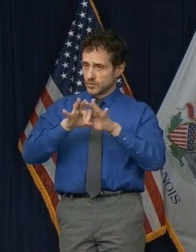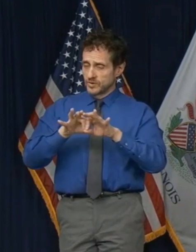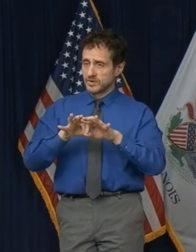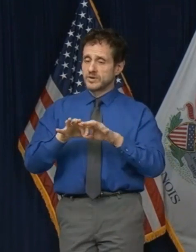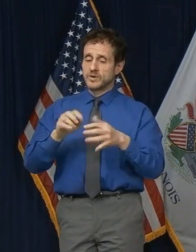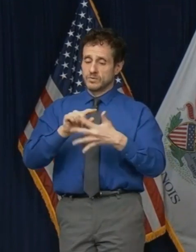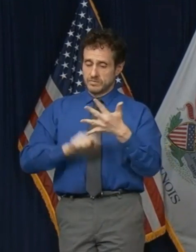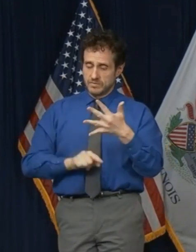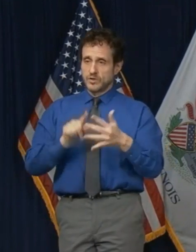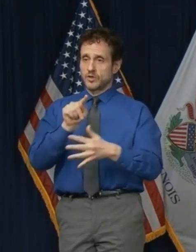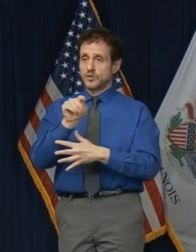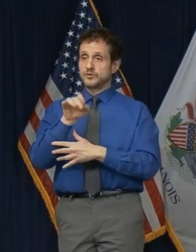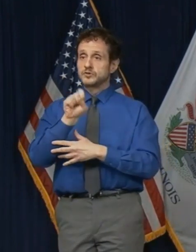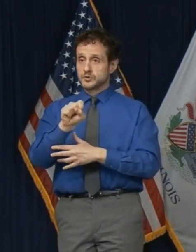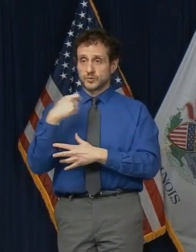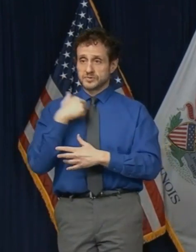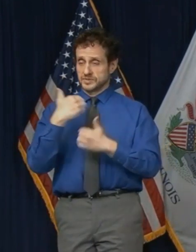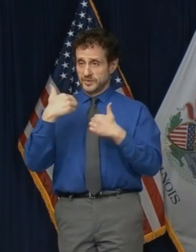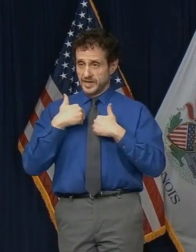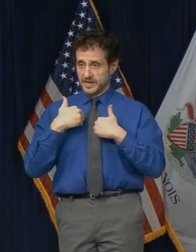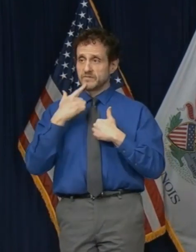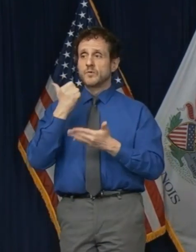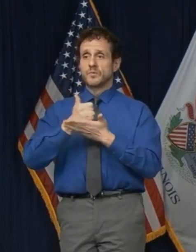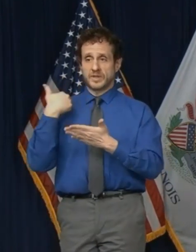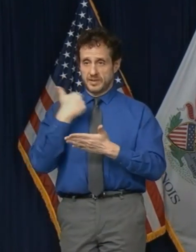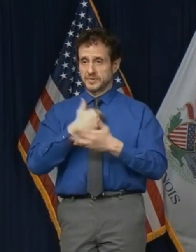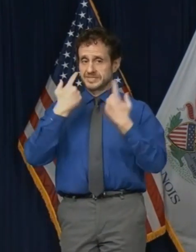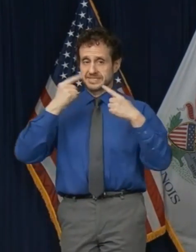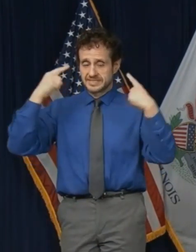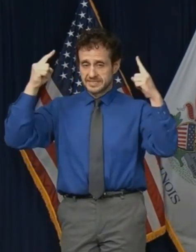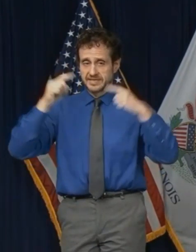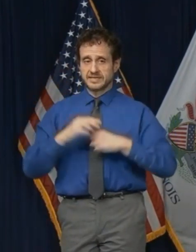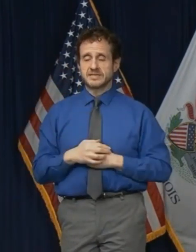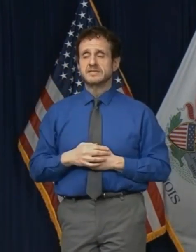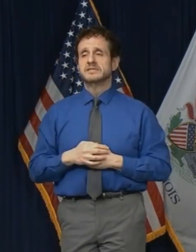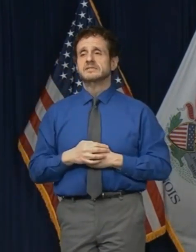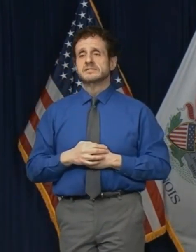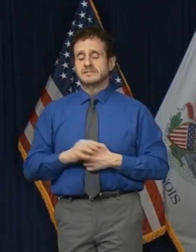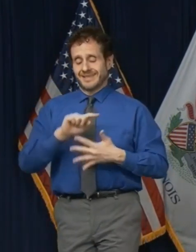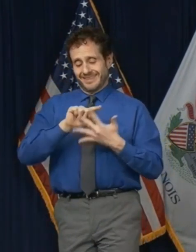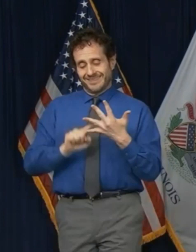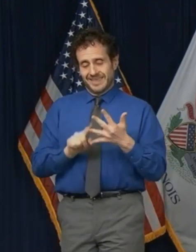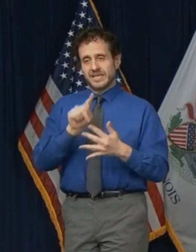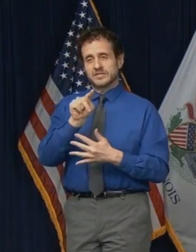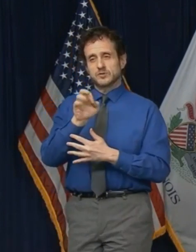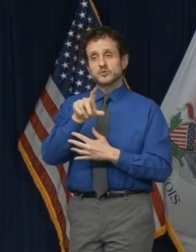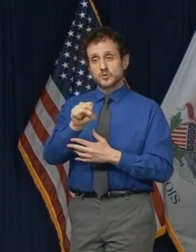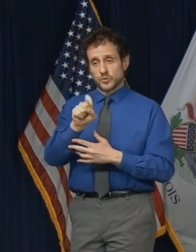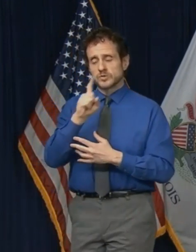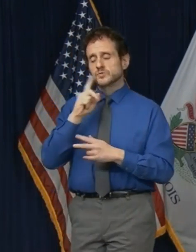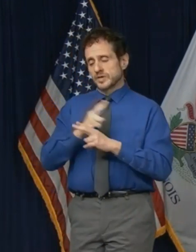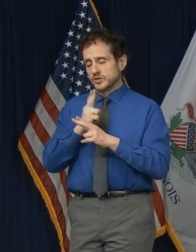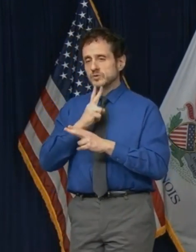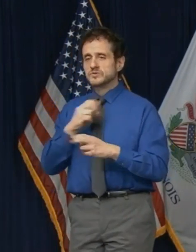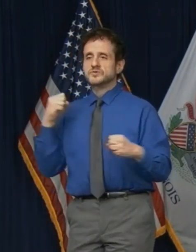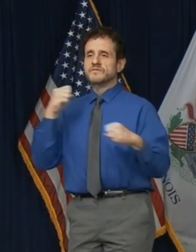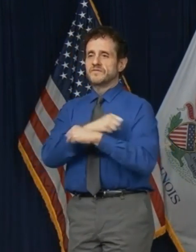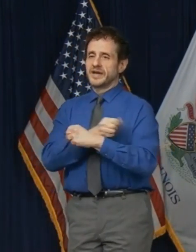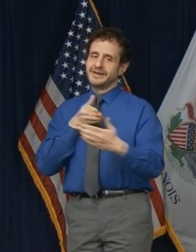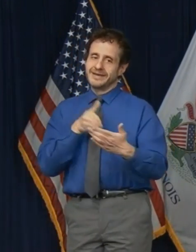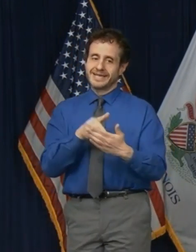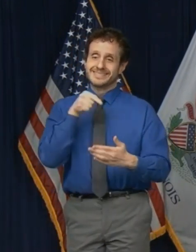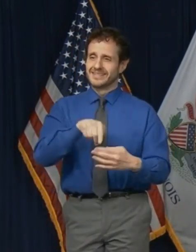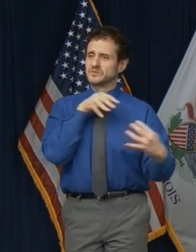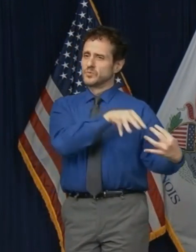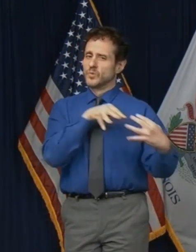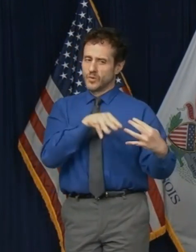we have, and that is what will make us successful. Let's use these weapons to fight against this war. We have